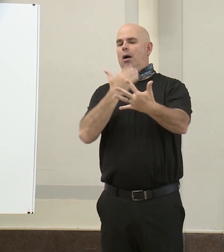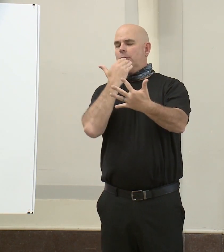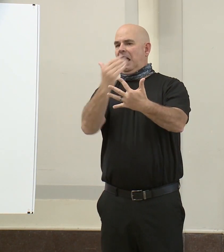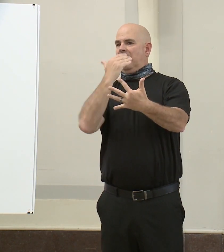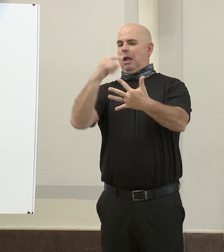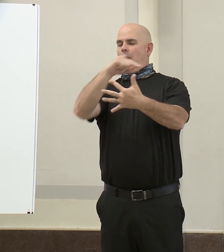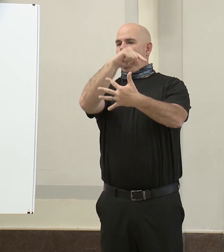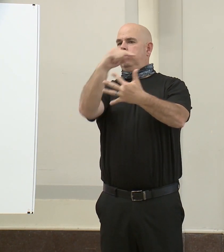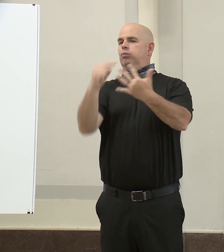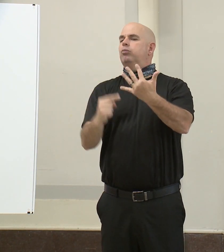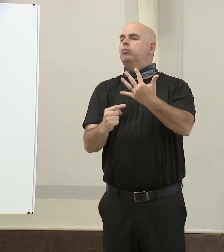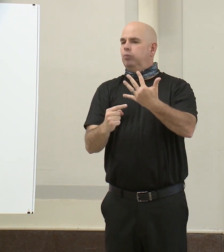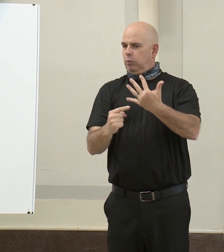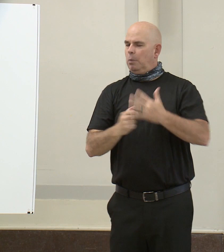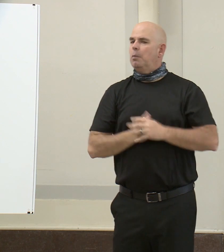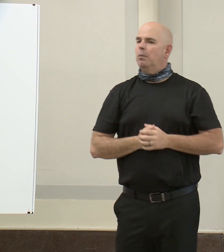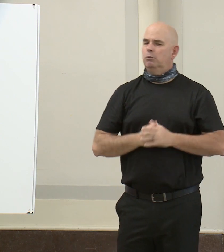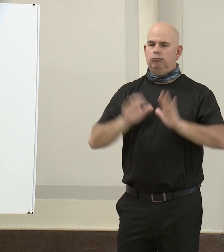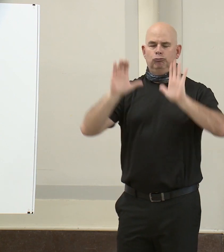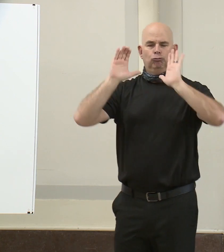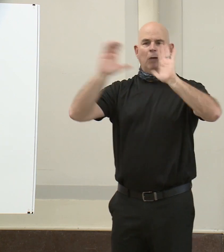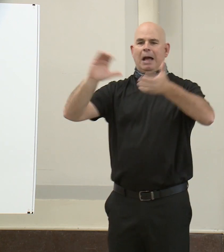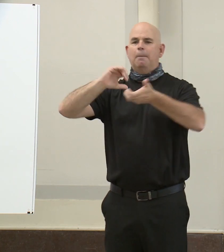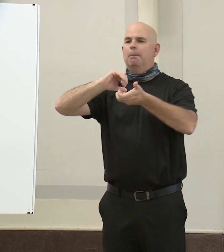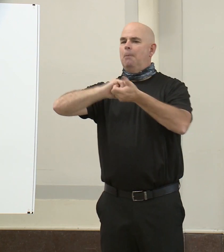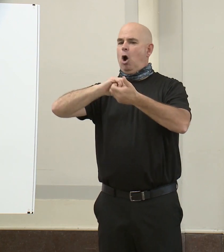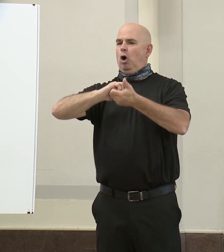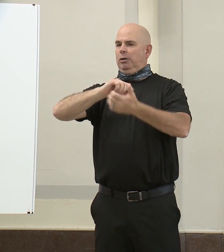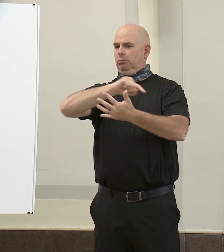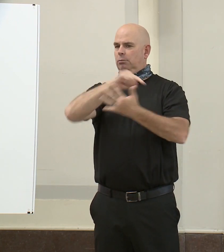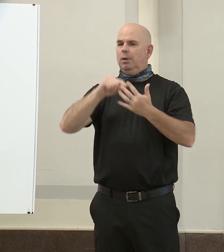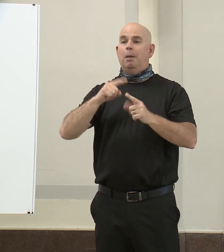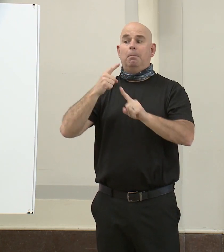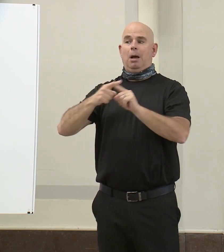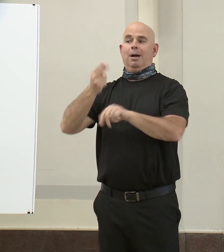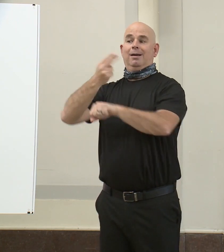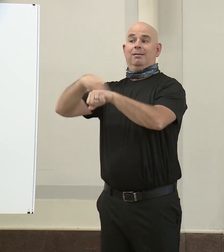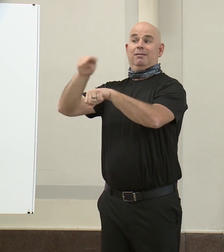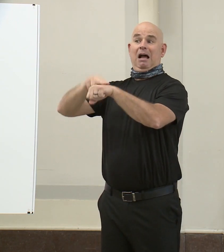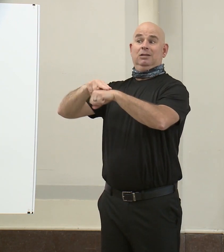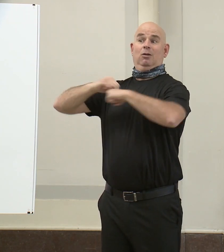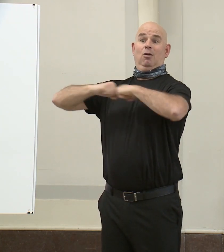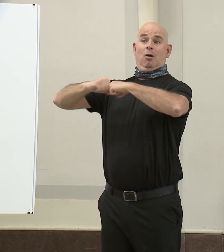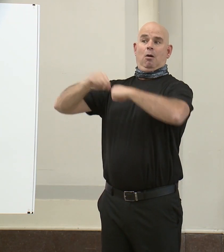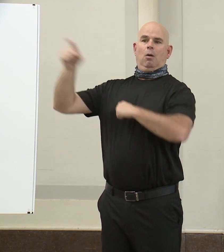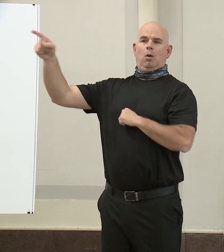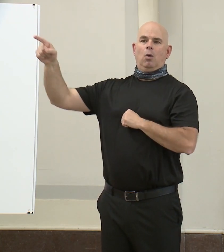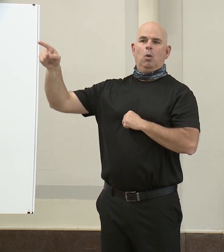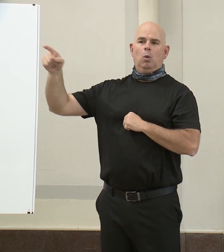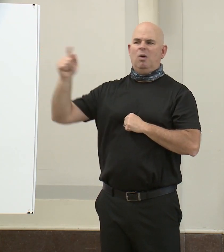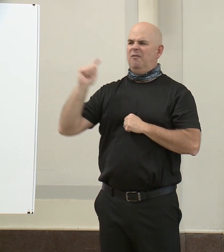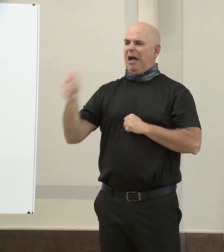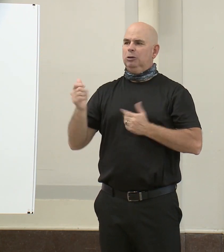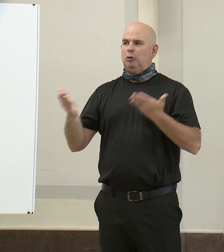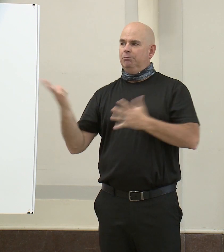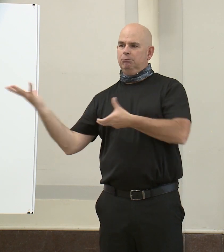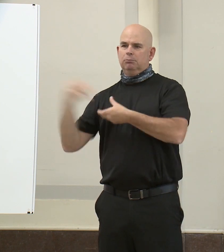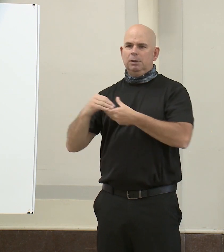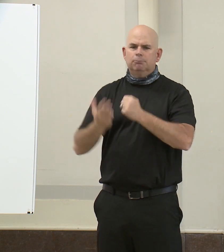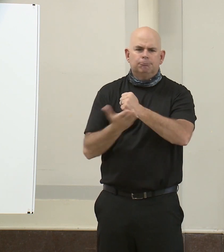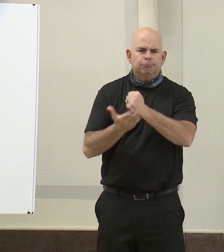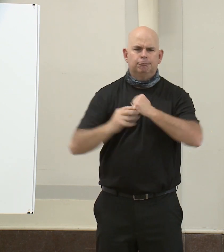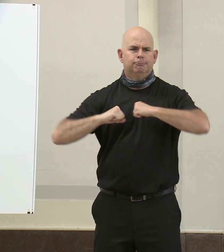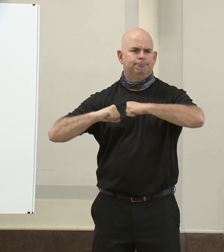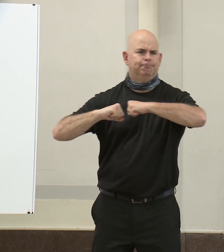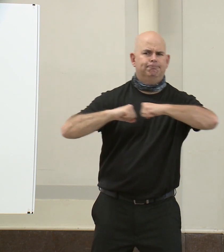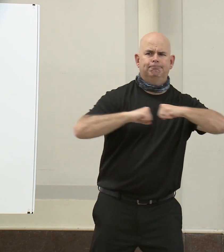at the Maryland National Guard. Thank you for all of your service and your hard work. I truly appreciate your tireless